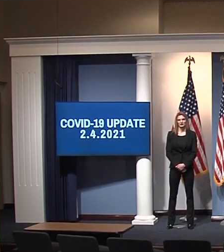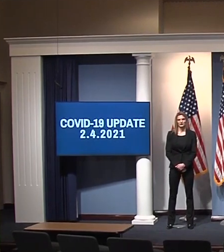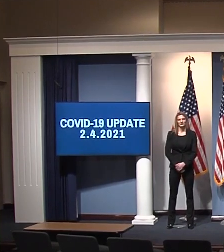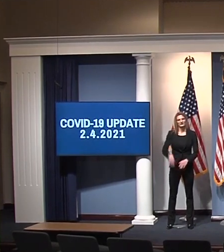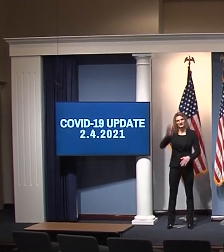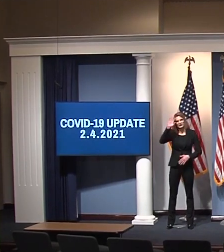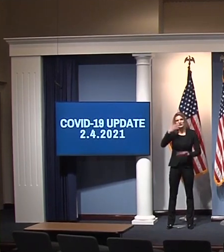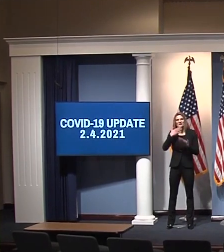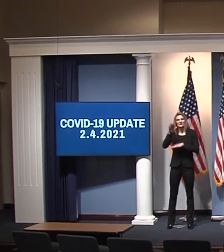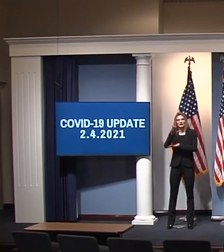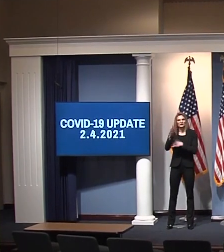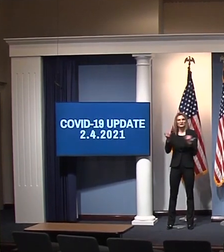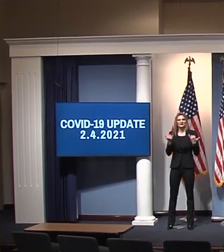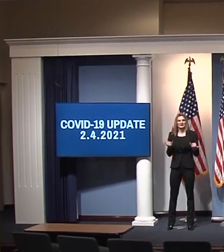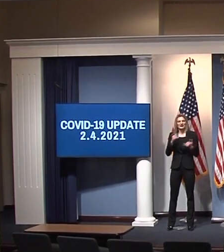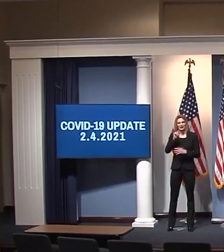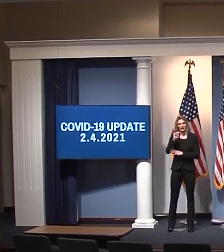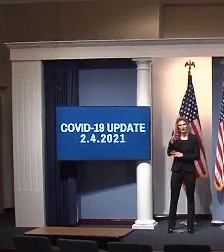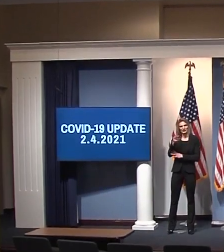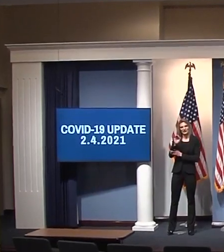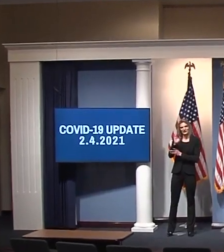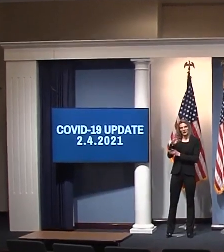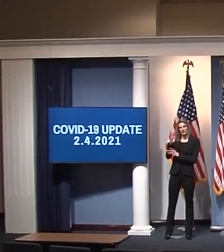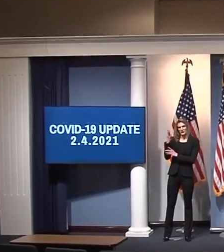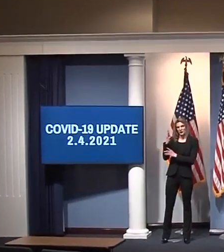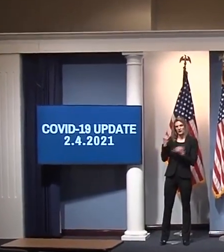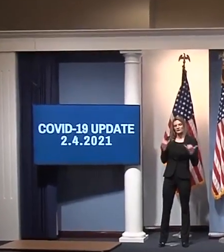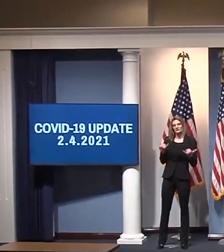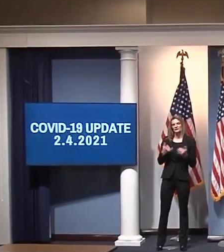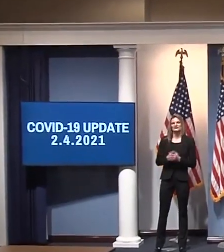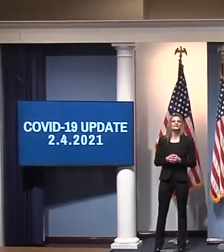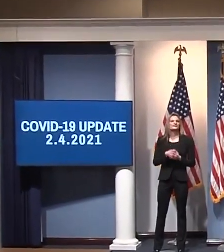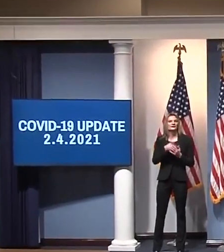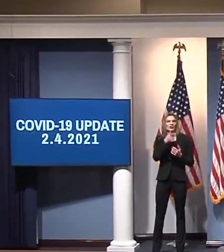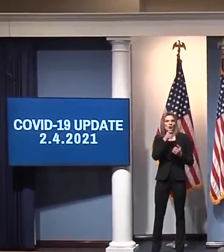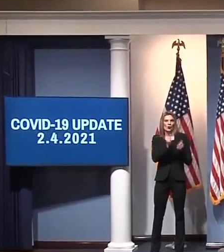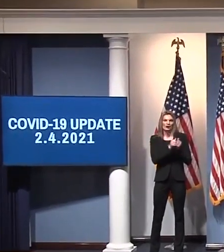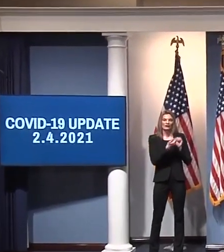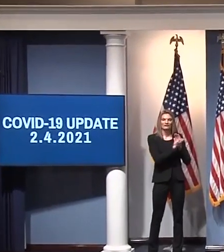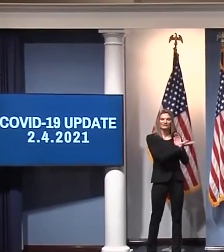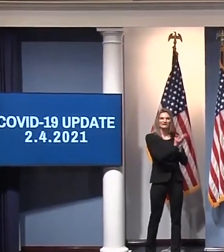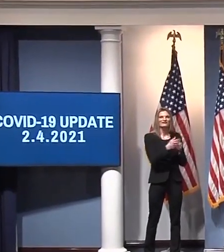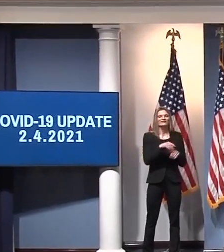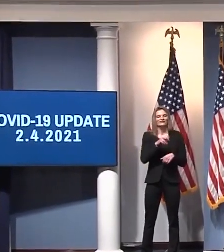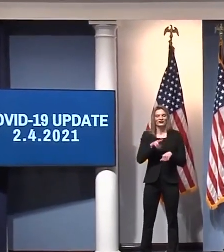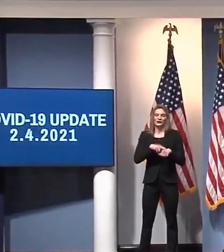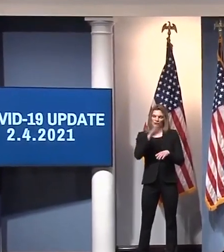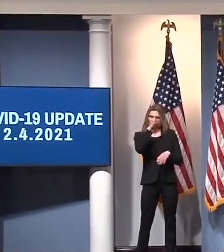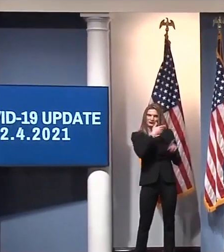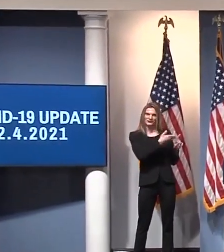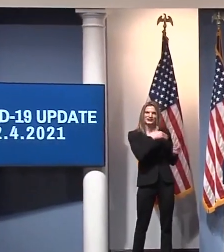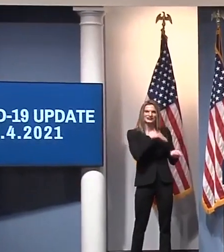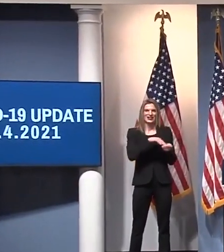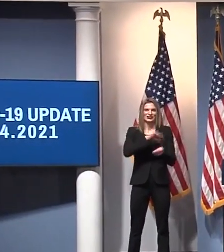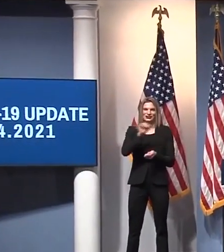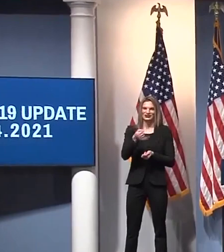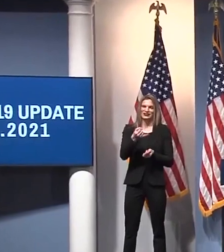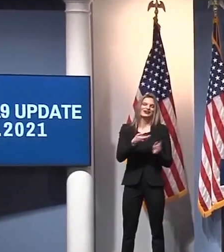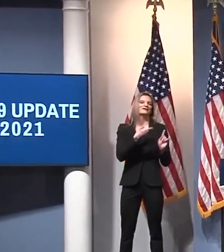Good afternoon. Today is Thursday, February 4th. I am joined, of course, by Dr. Janae Khaldun, Dr. J,